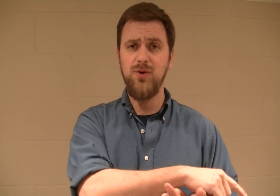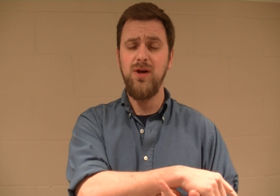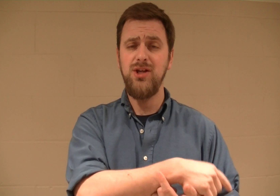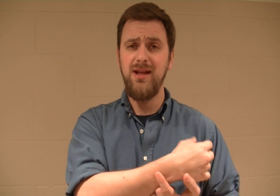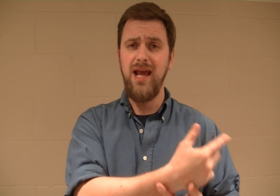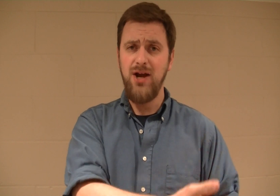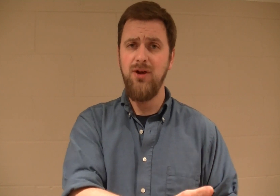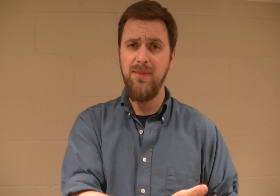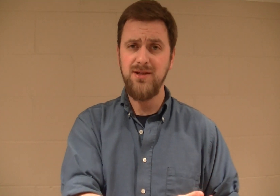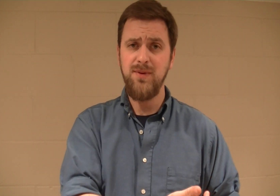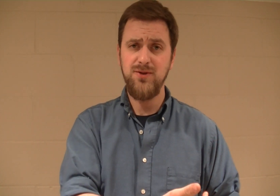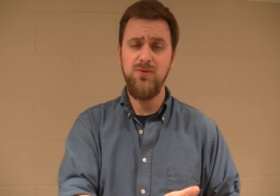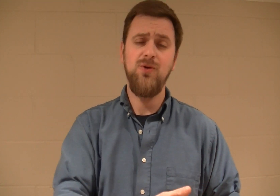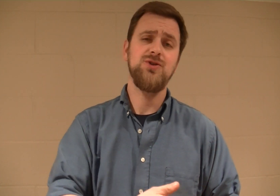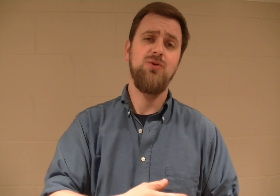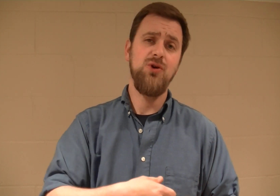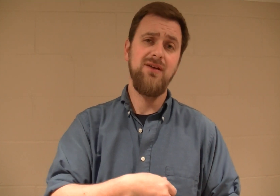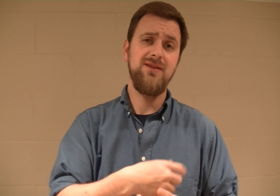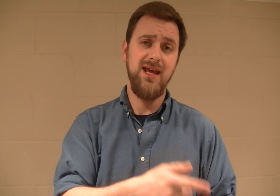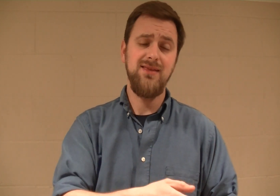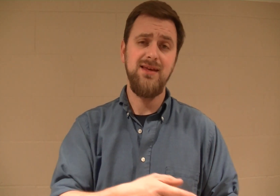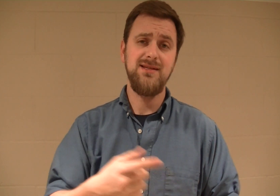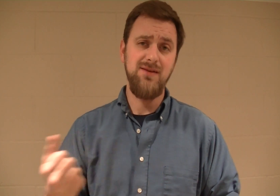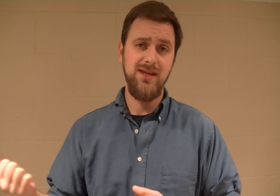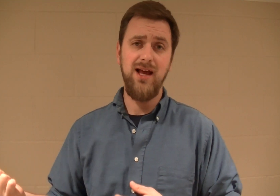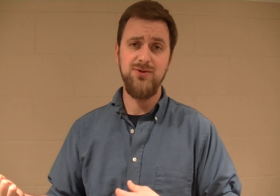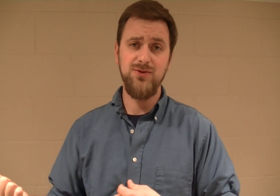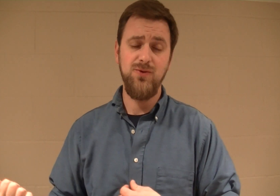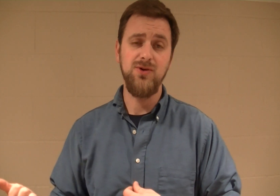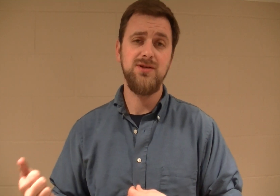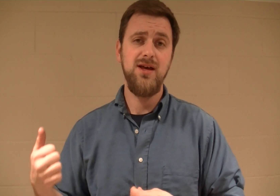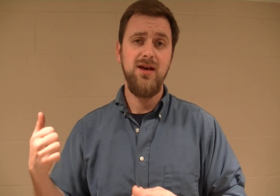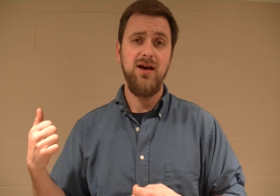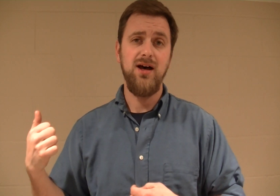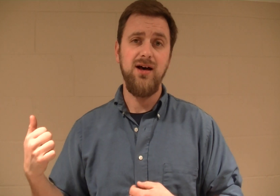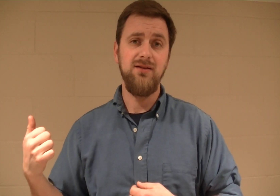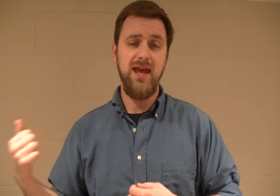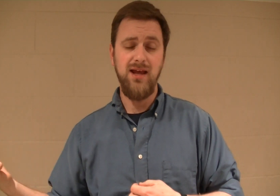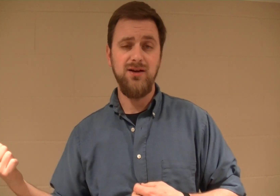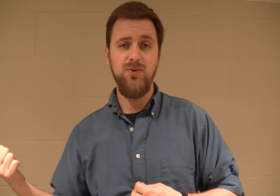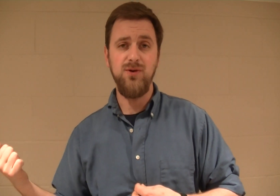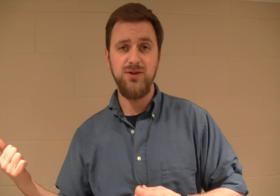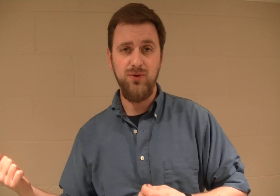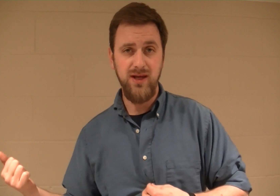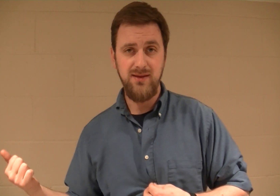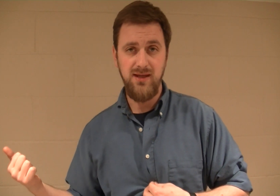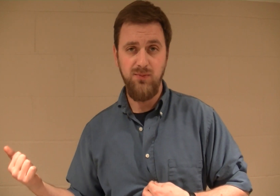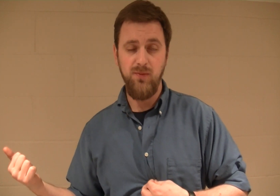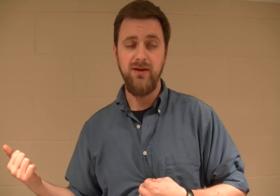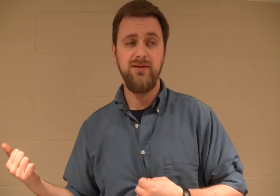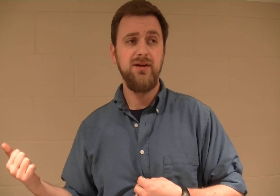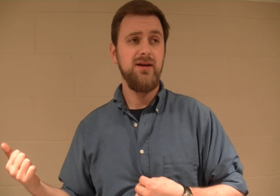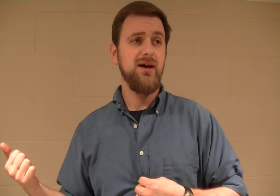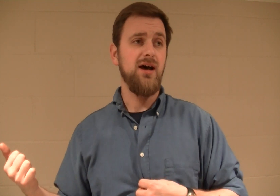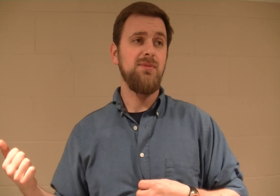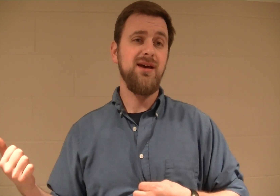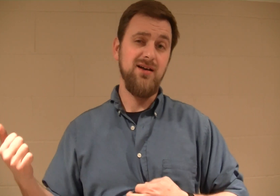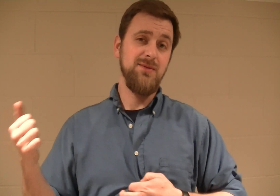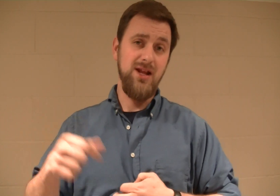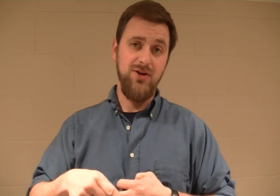quick, you need an NRA basic pistol course, or you have to take the safety counsel's handgun course, in order to get the permit. Because I am an NRA